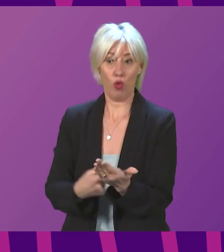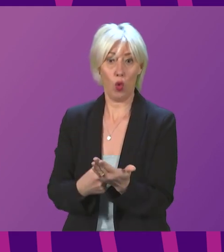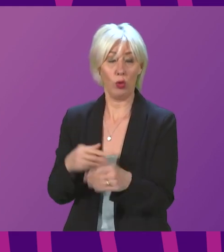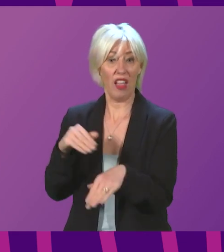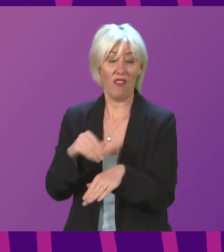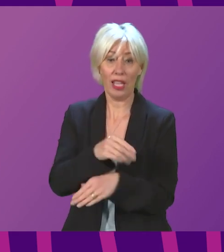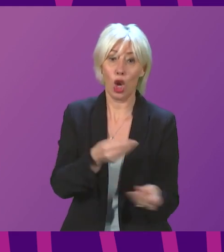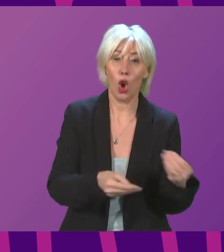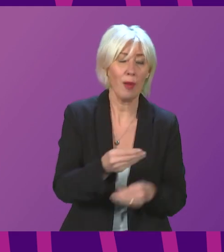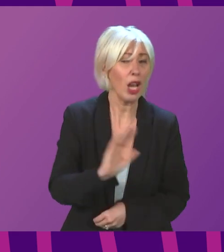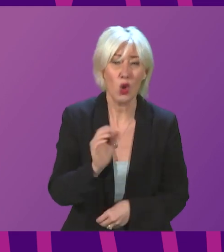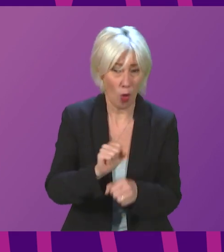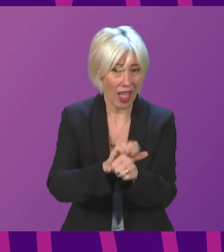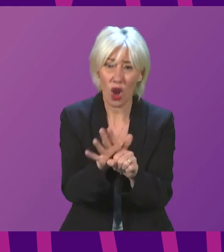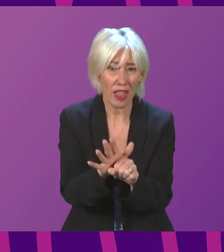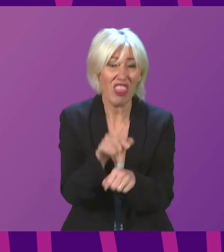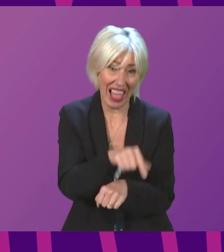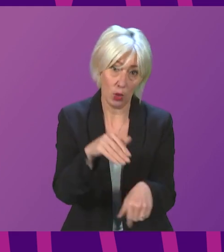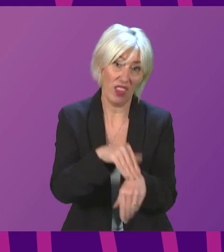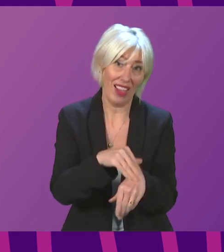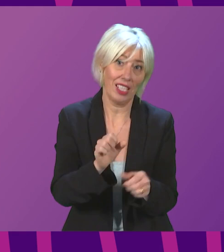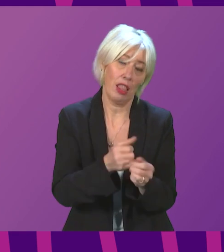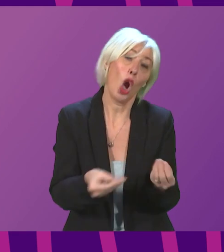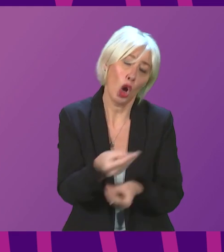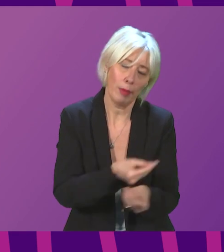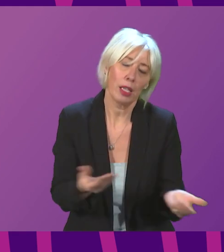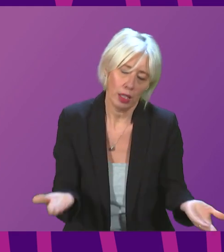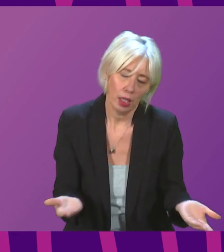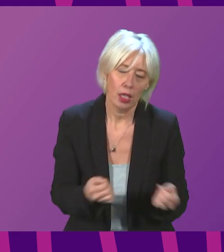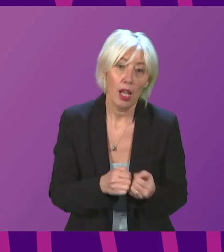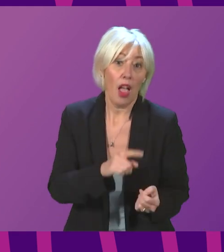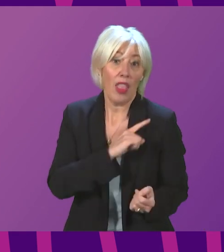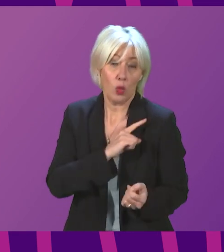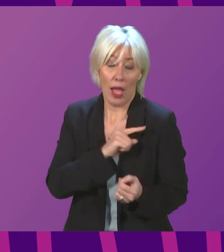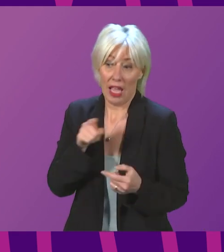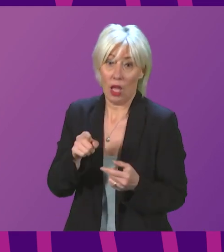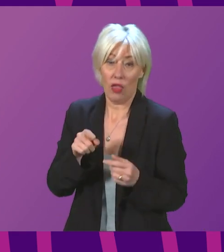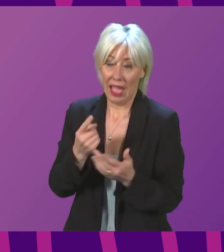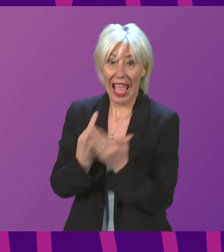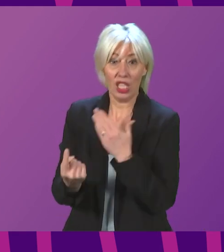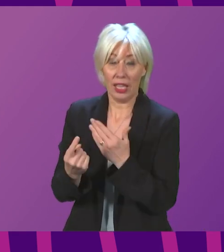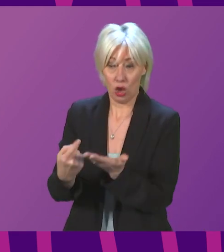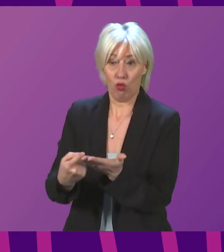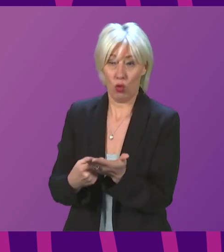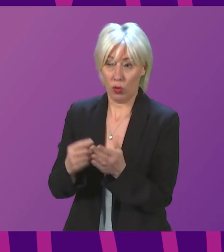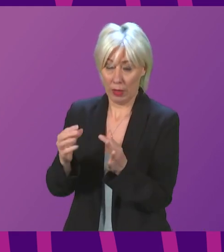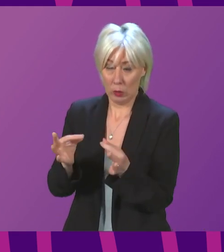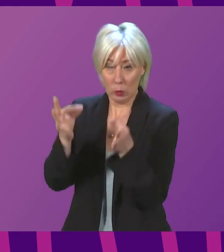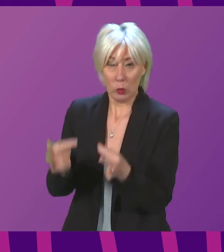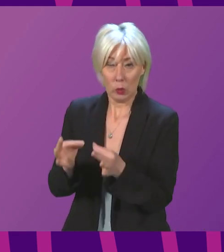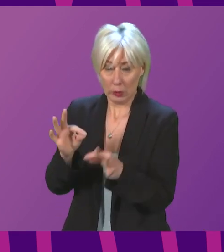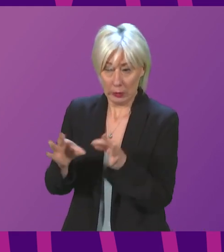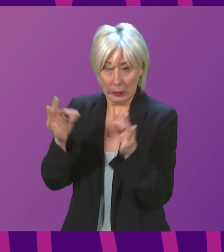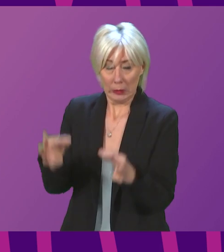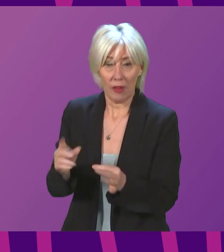economy. It's the virus that is hampering the economy. And the reason why we have tightened isolation rules for household